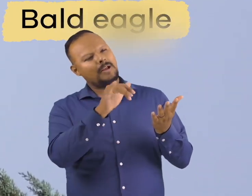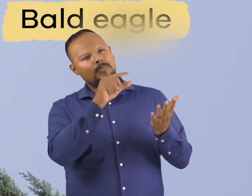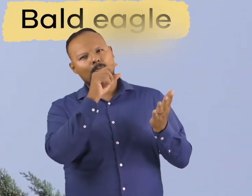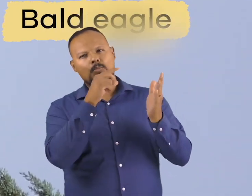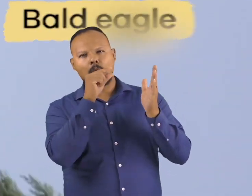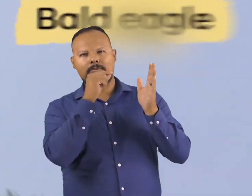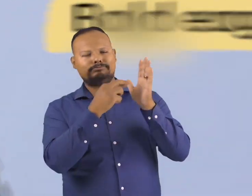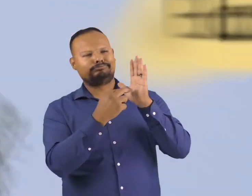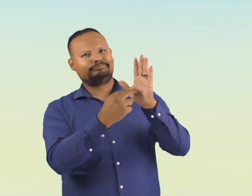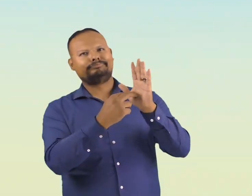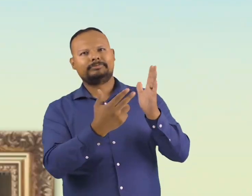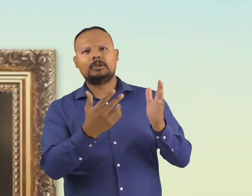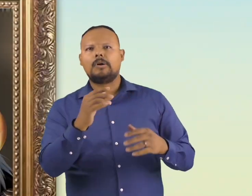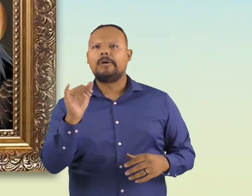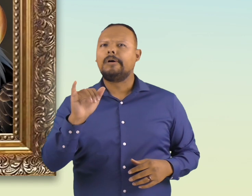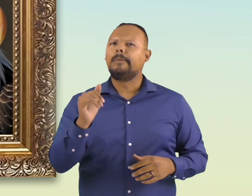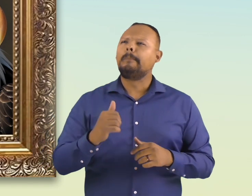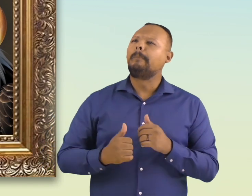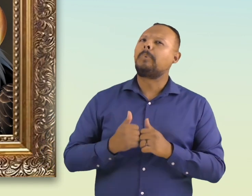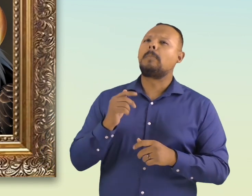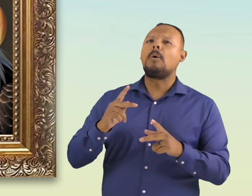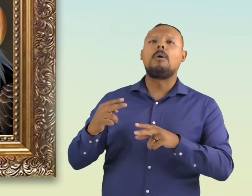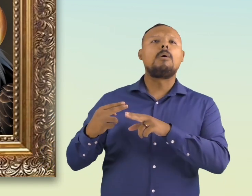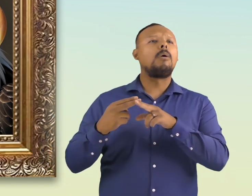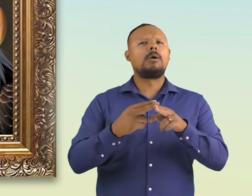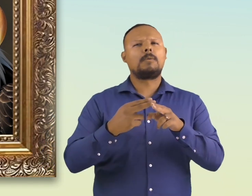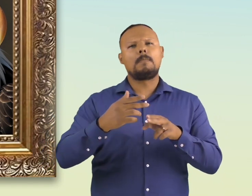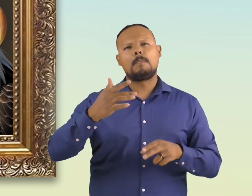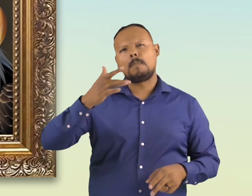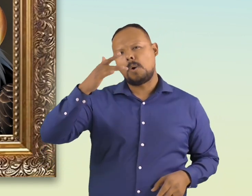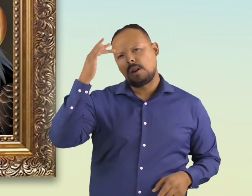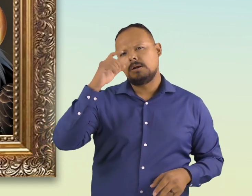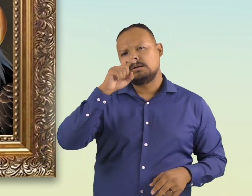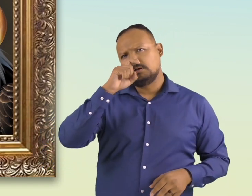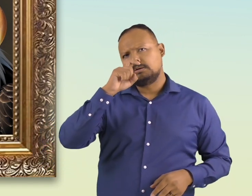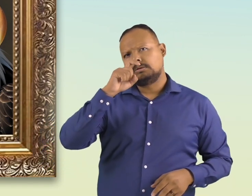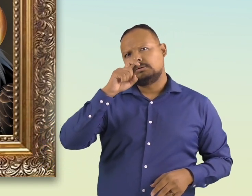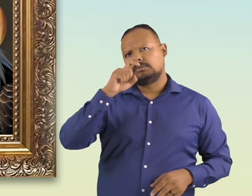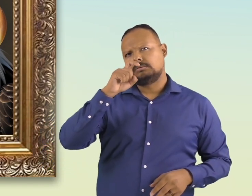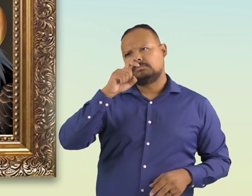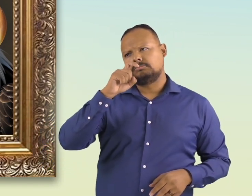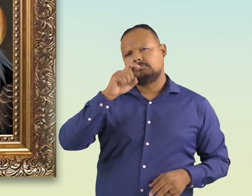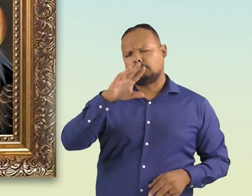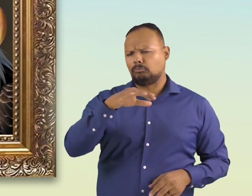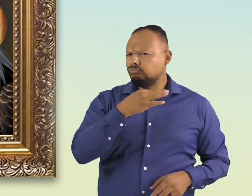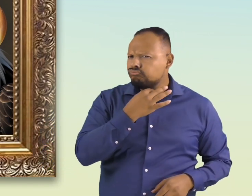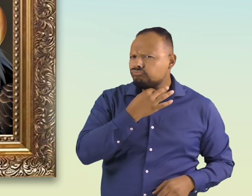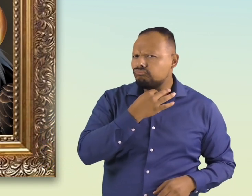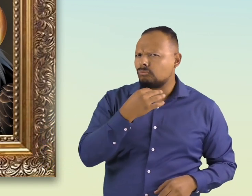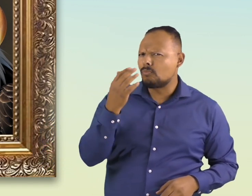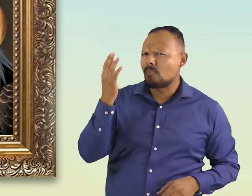eagle. You may wonder why it is called a bald eagle since it has white feathers on its head.